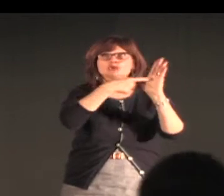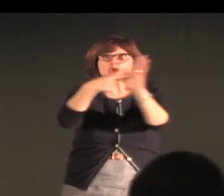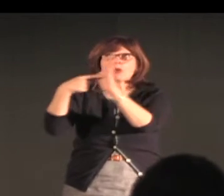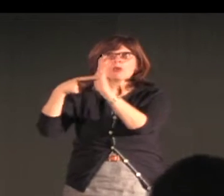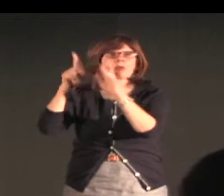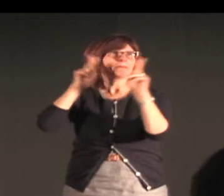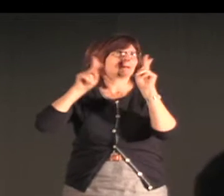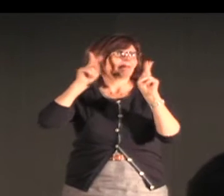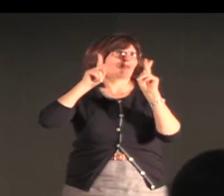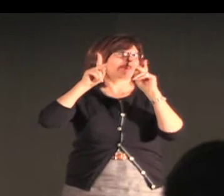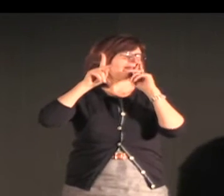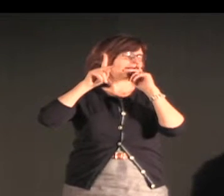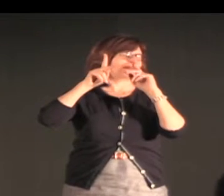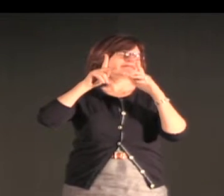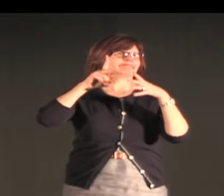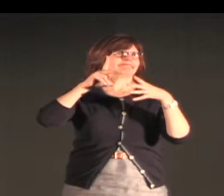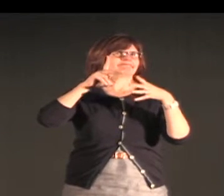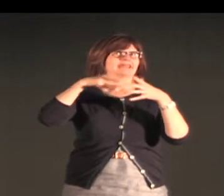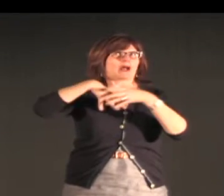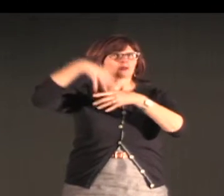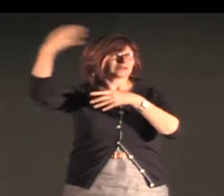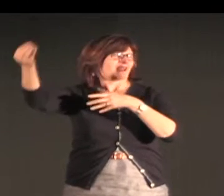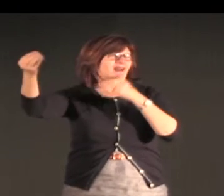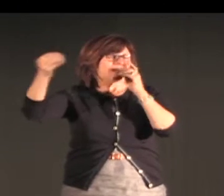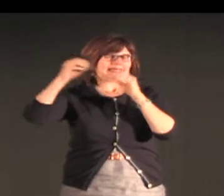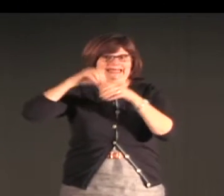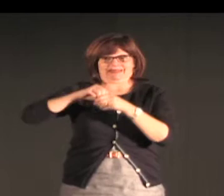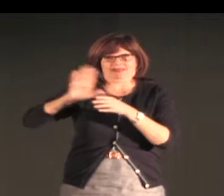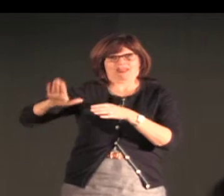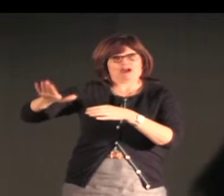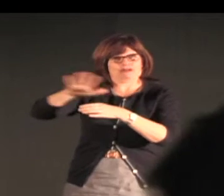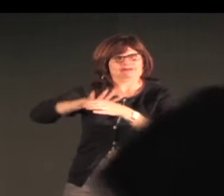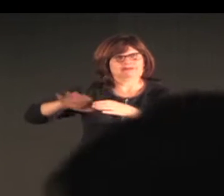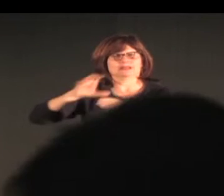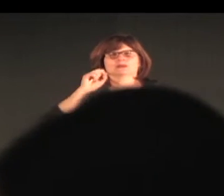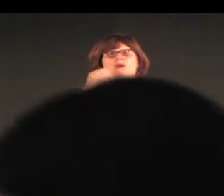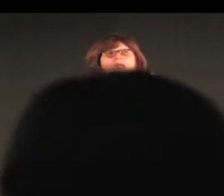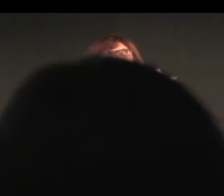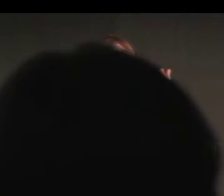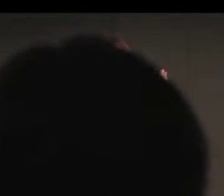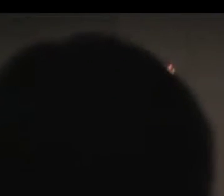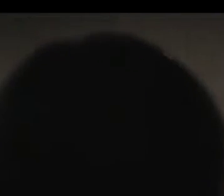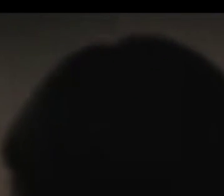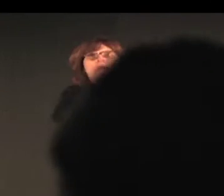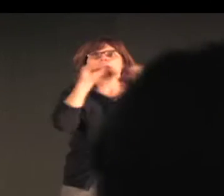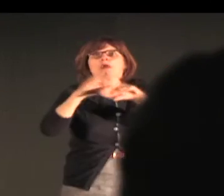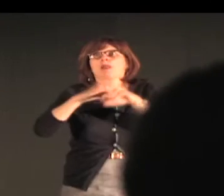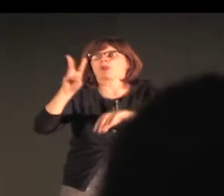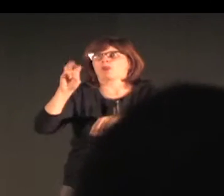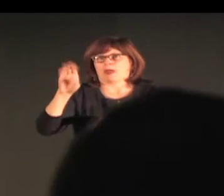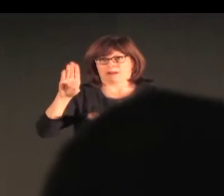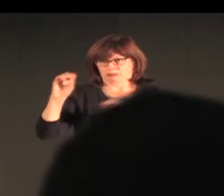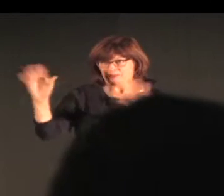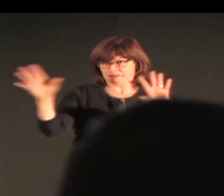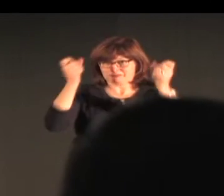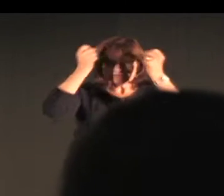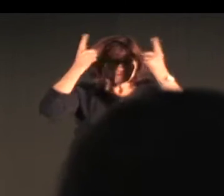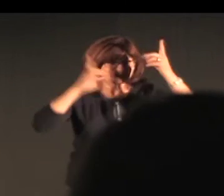The people I worked with certainly gave permission for the research, but we don't have permission, nor do I want anyone to take any of these